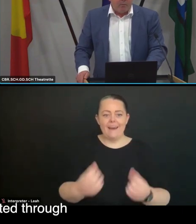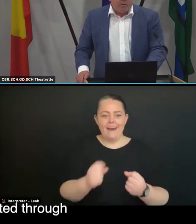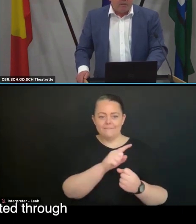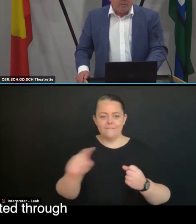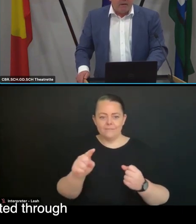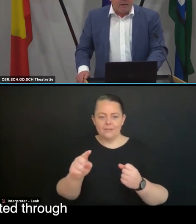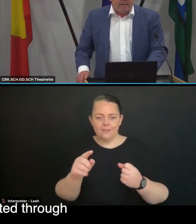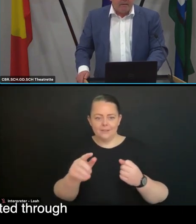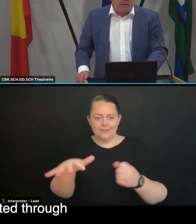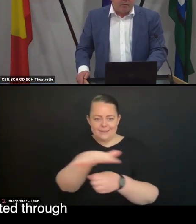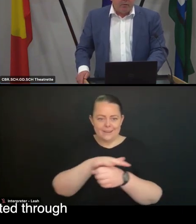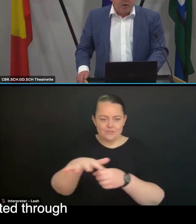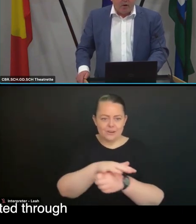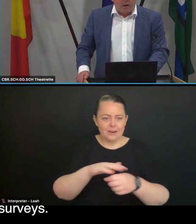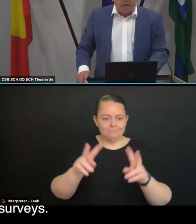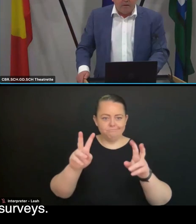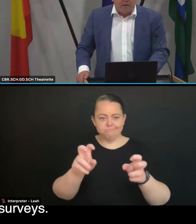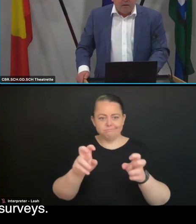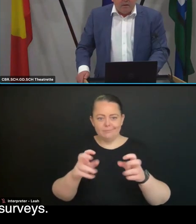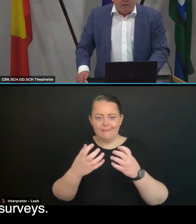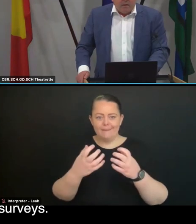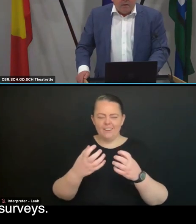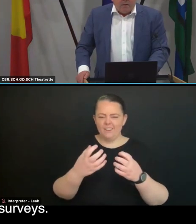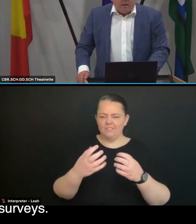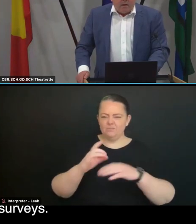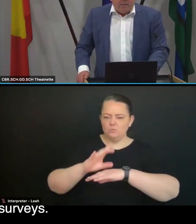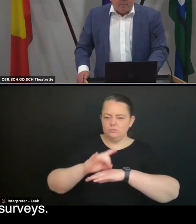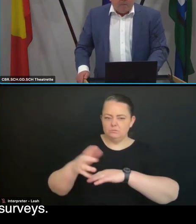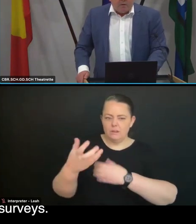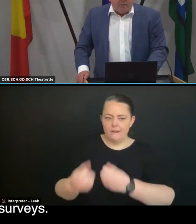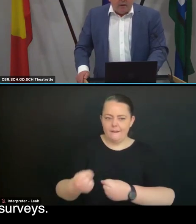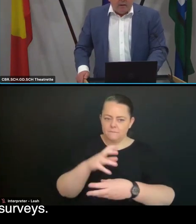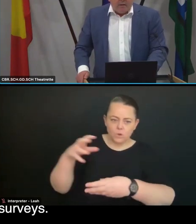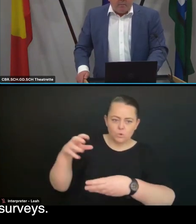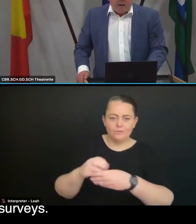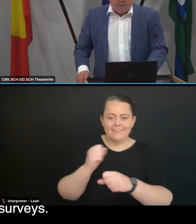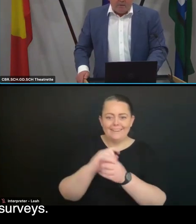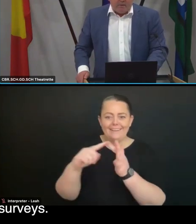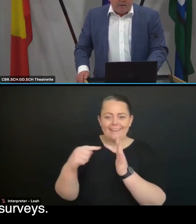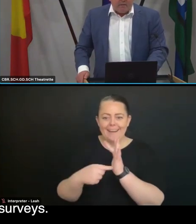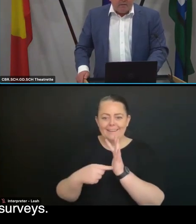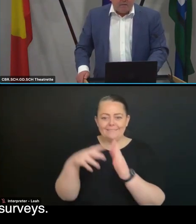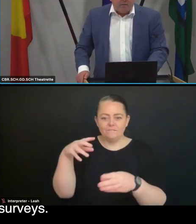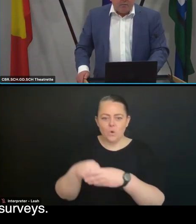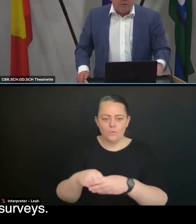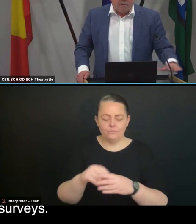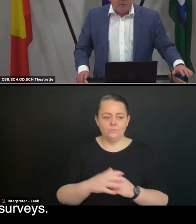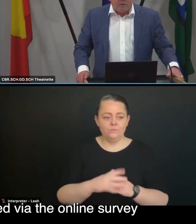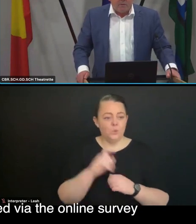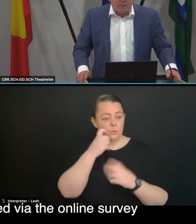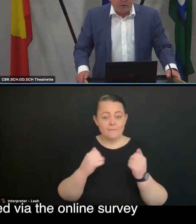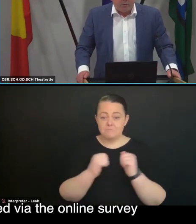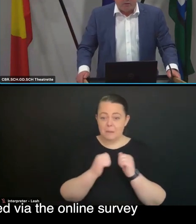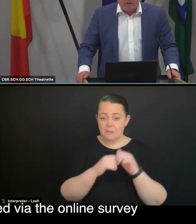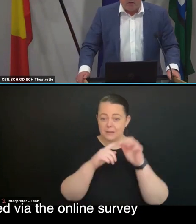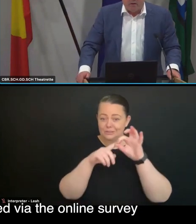Feedback will also be collected through online survey and paper surveys. Written